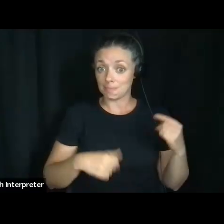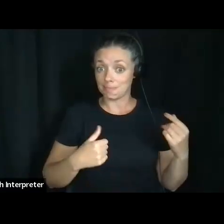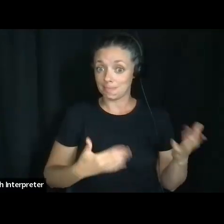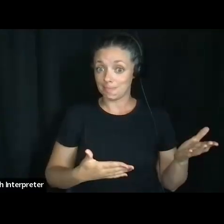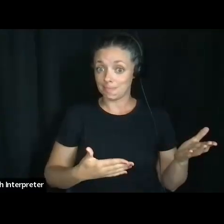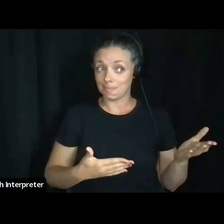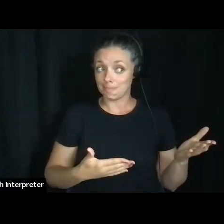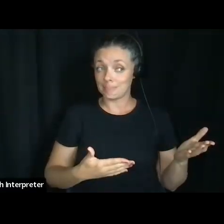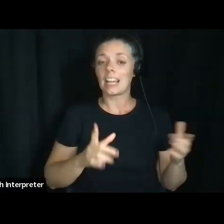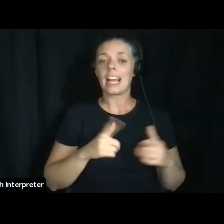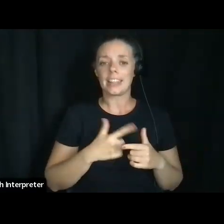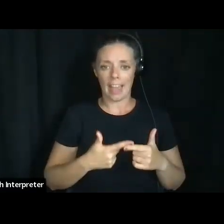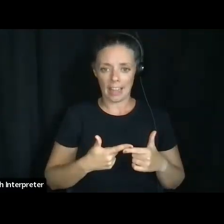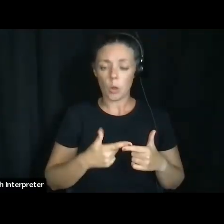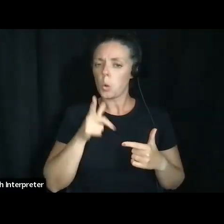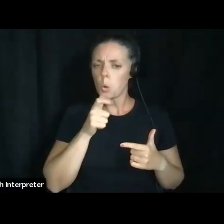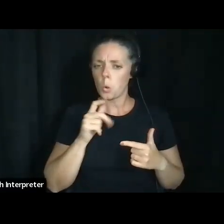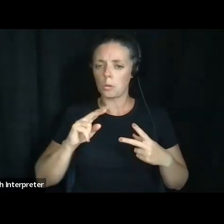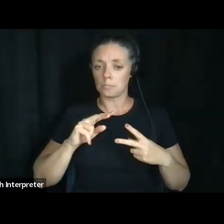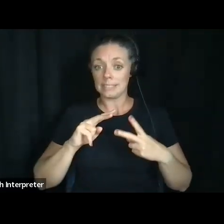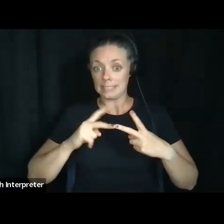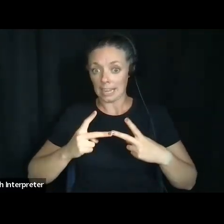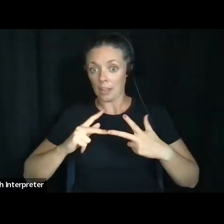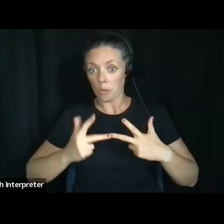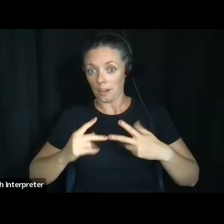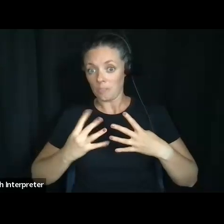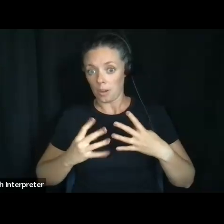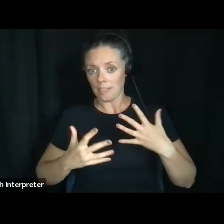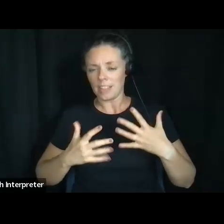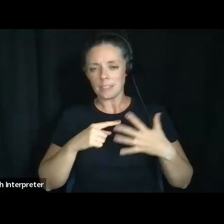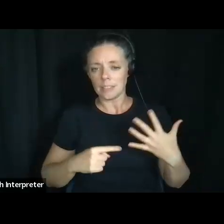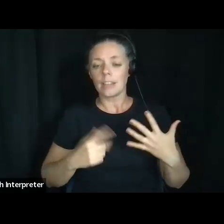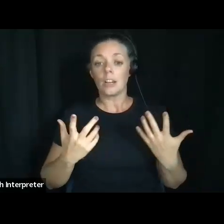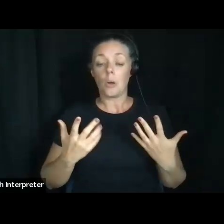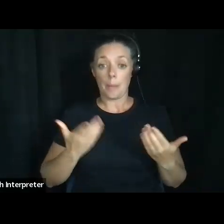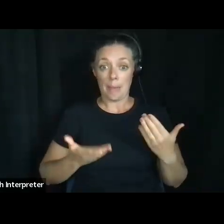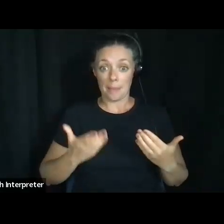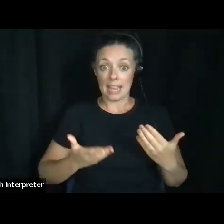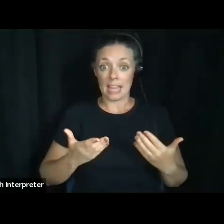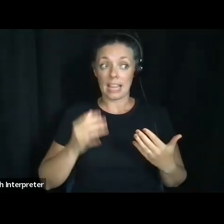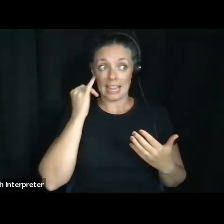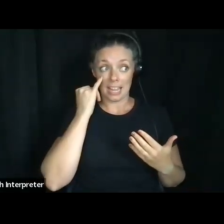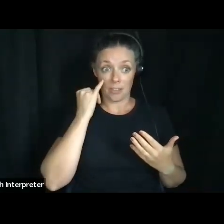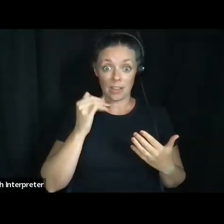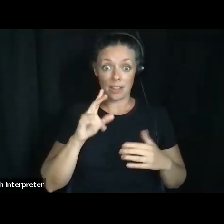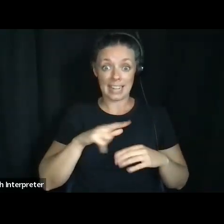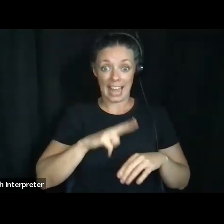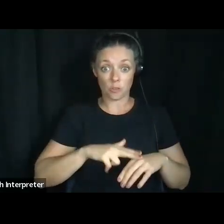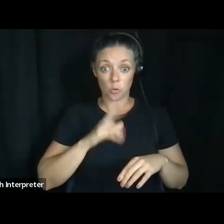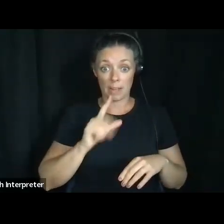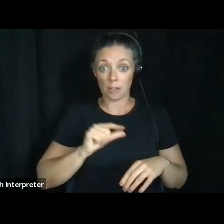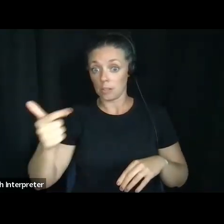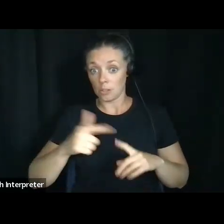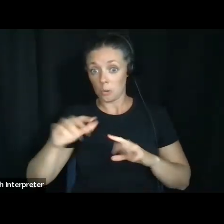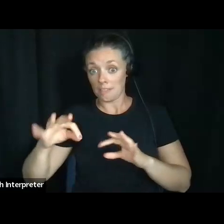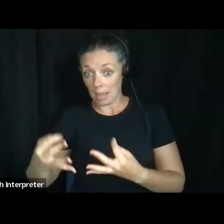Um, then that list I went through, could that bring in people that you don't want to be making decisions for you? And if so, then